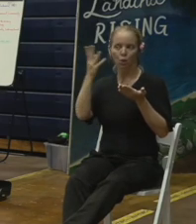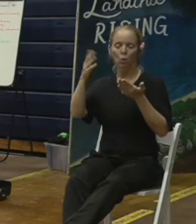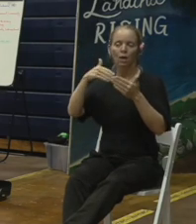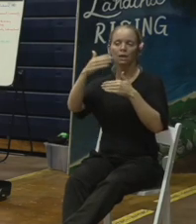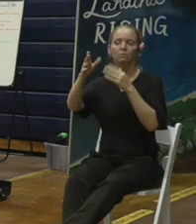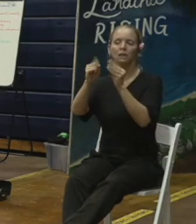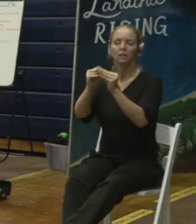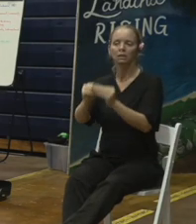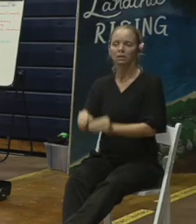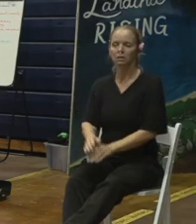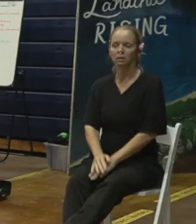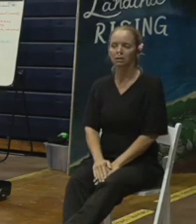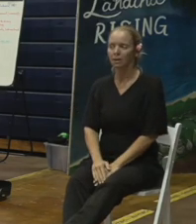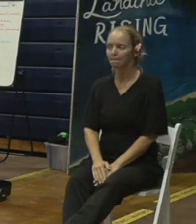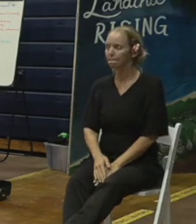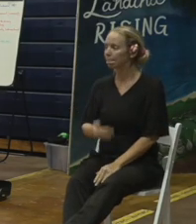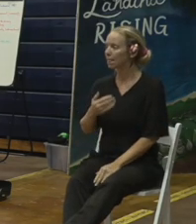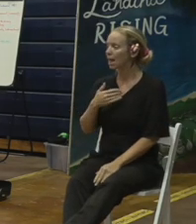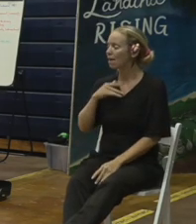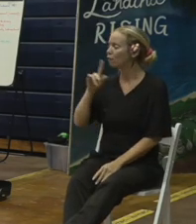this is a question for Shane